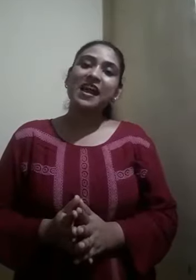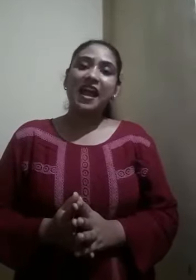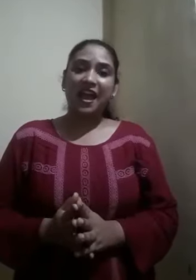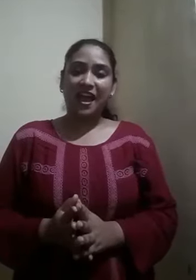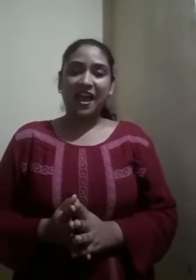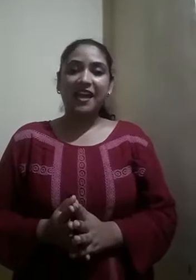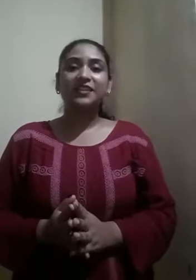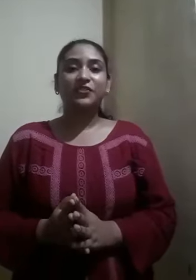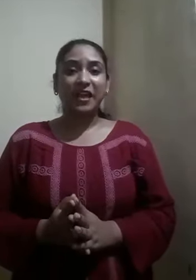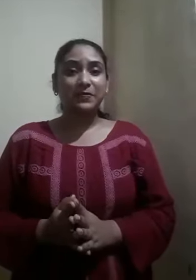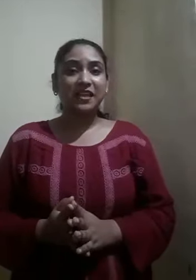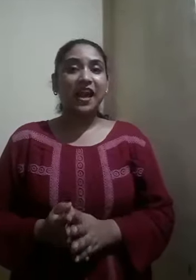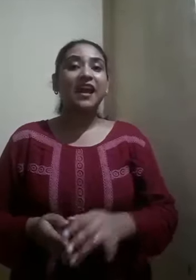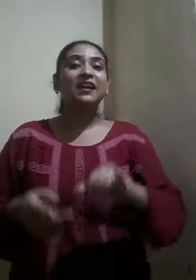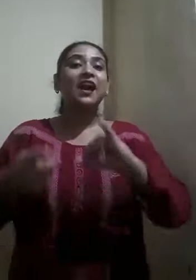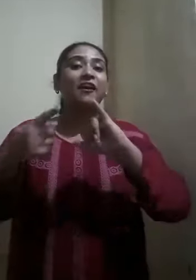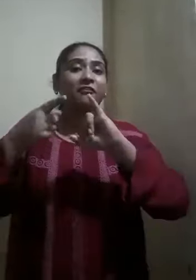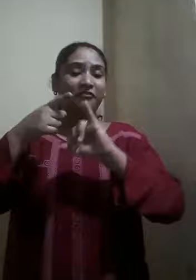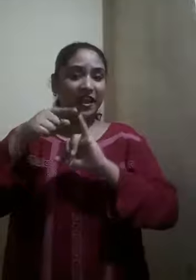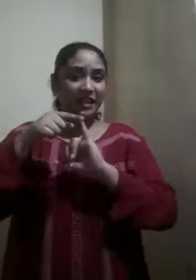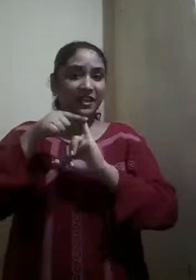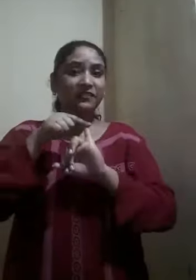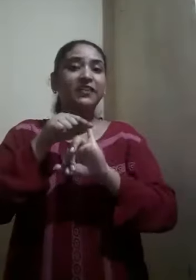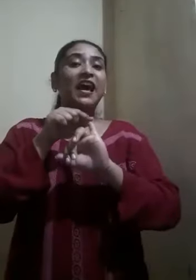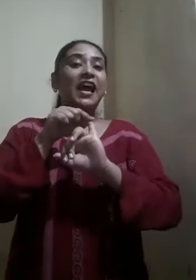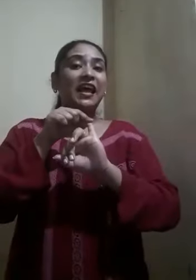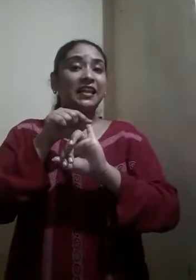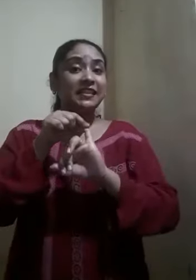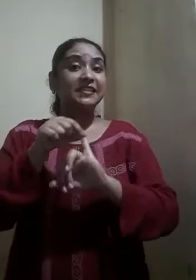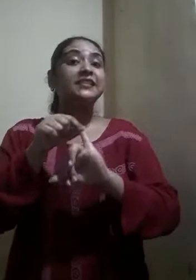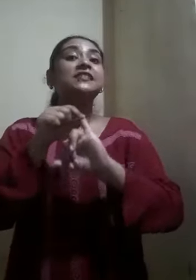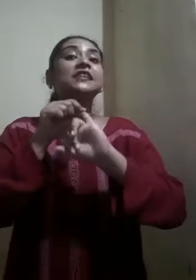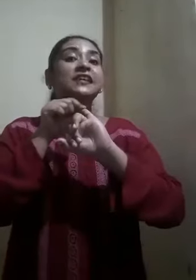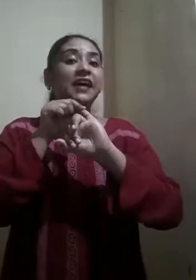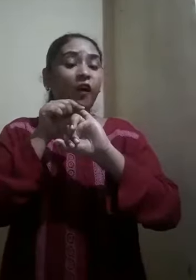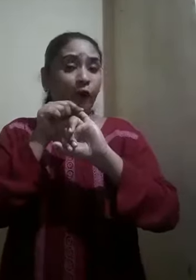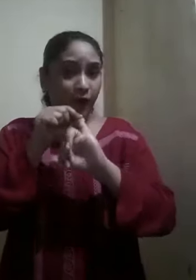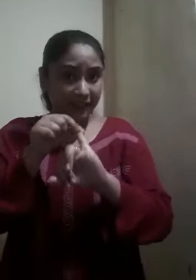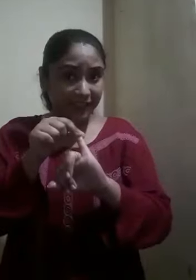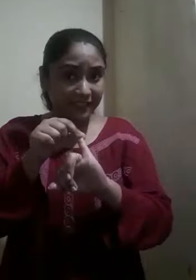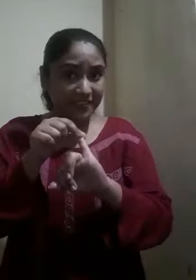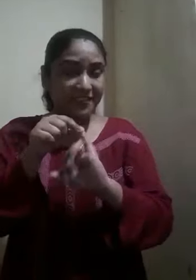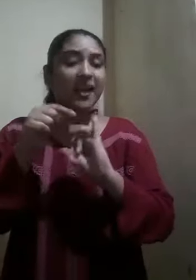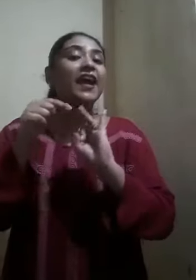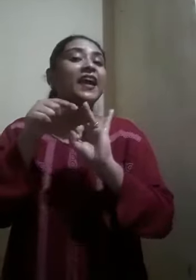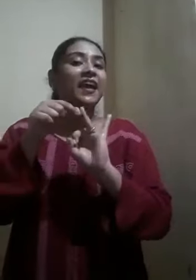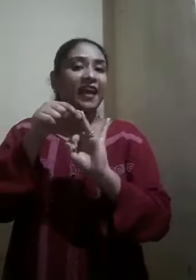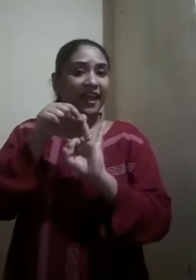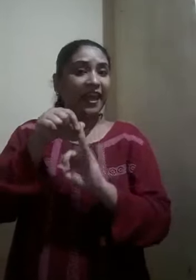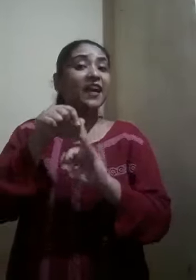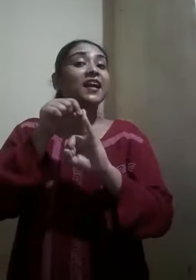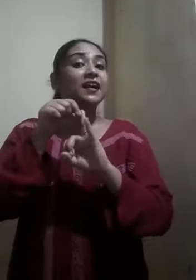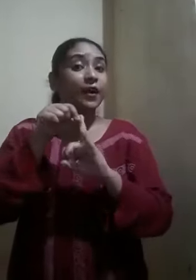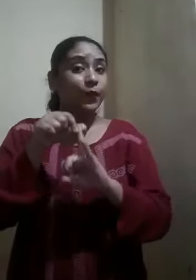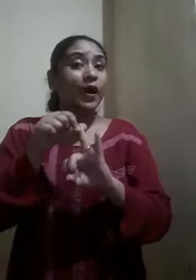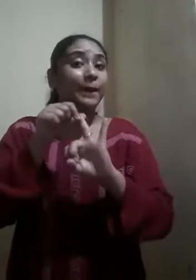And the rhymes are five little organs, ek kawwa